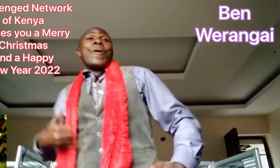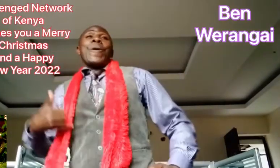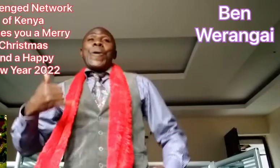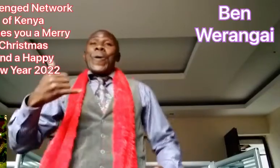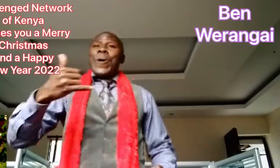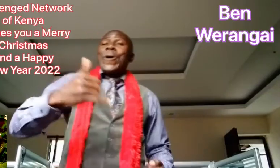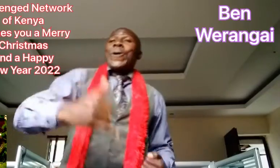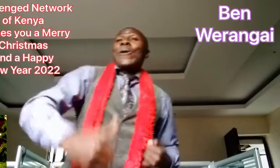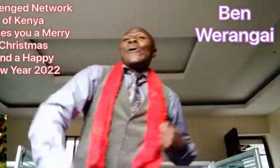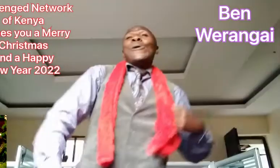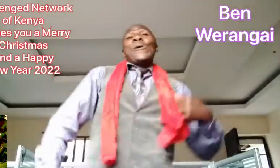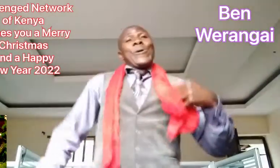Enjoy.